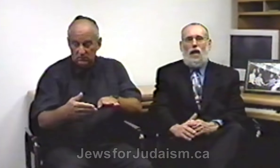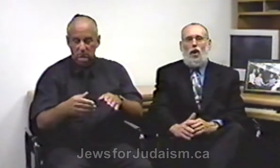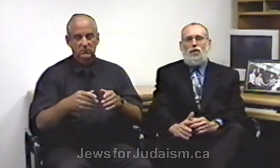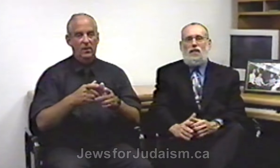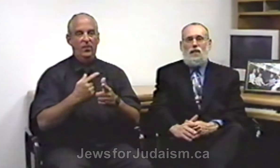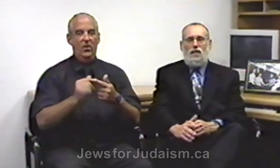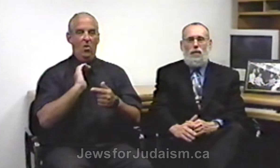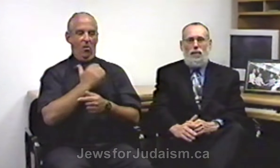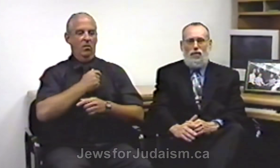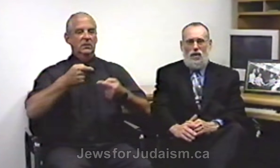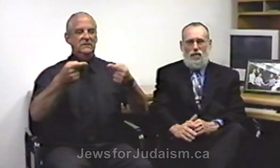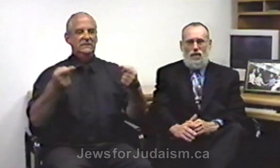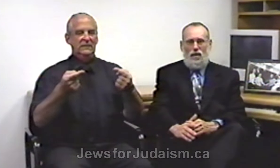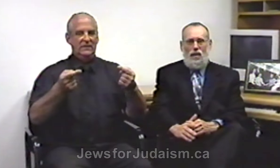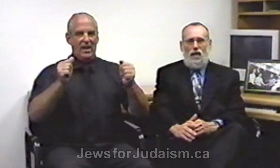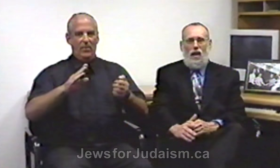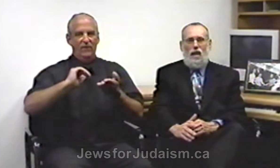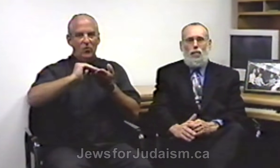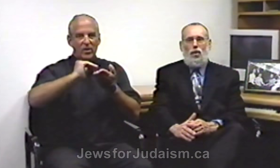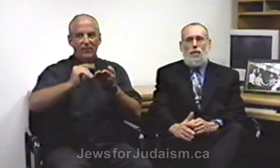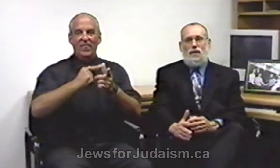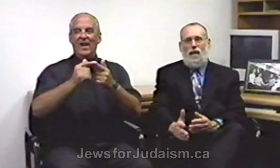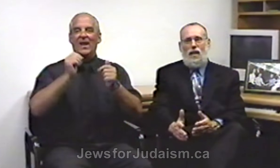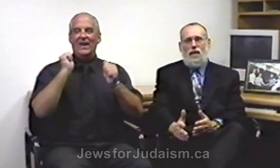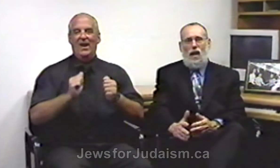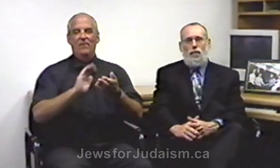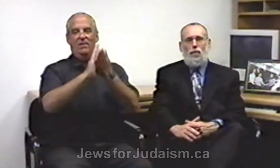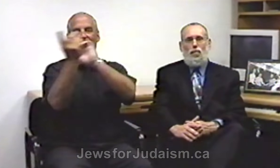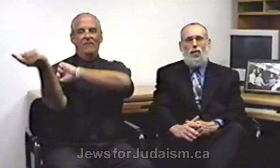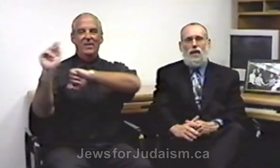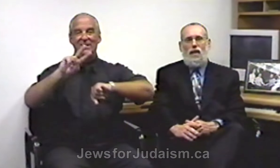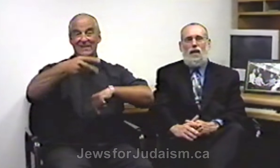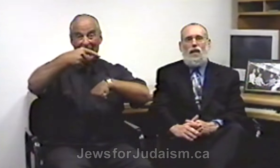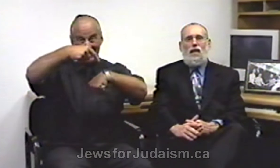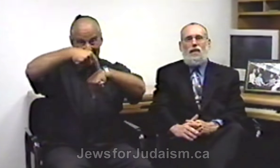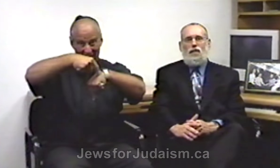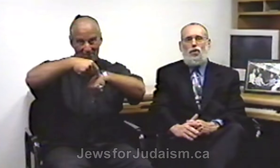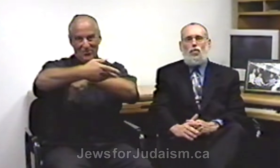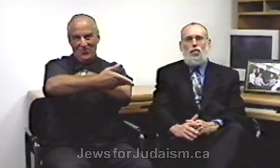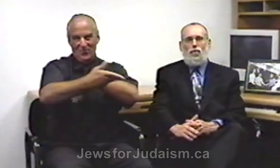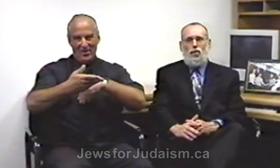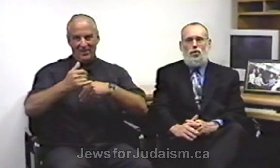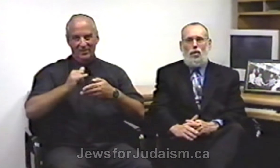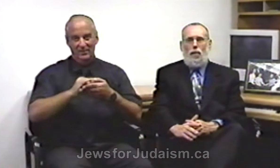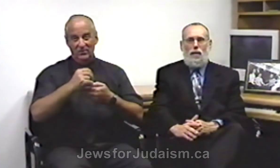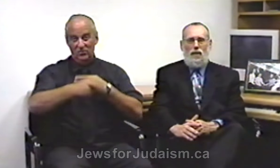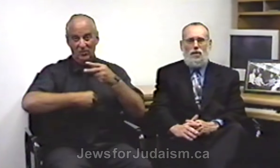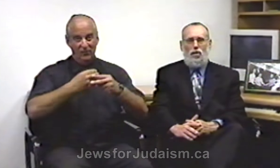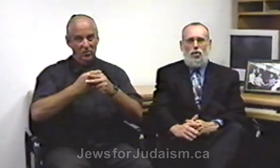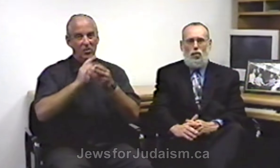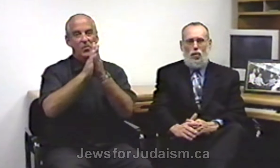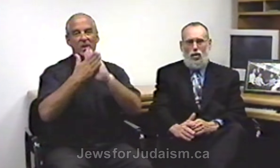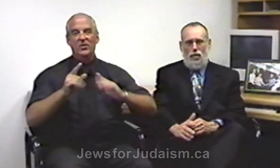that our sins can be forgiven, and he will come a second time to bring this universal peace to the world. So,